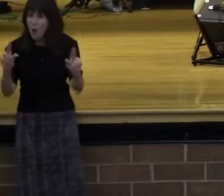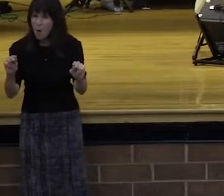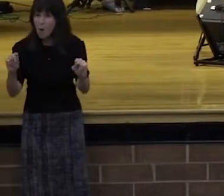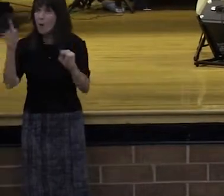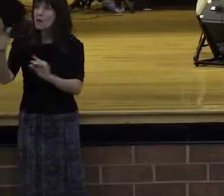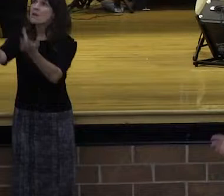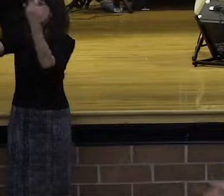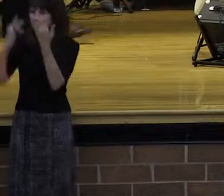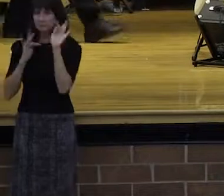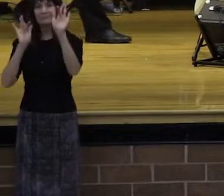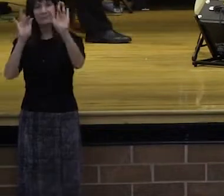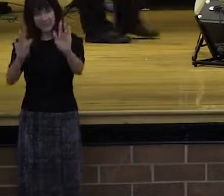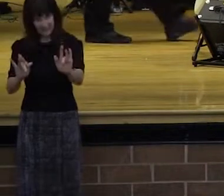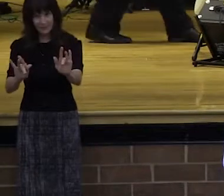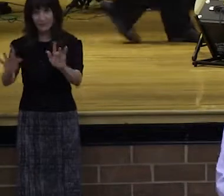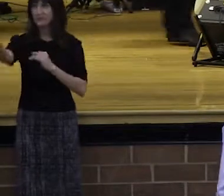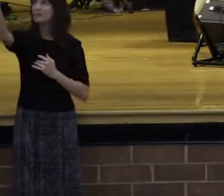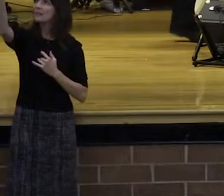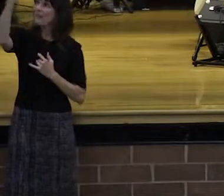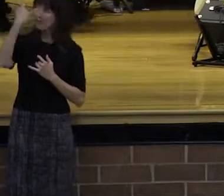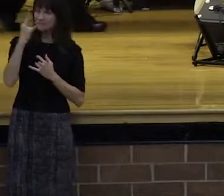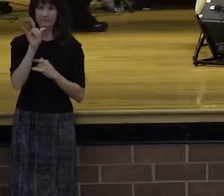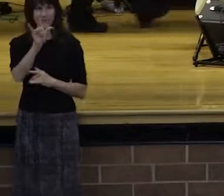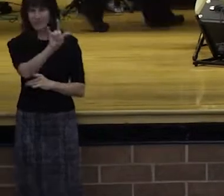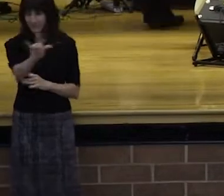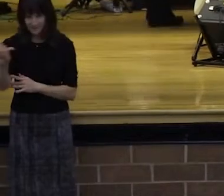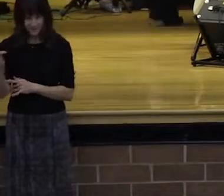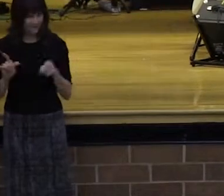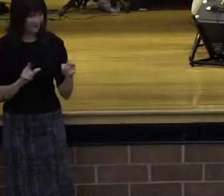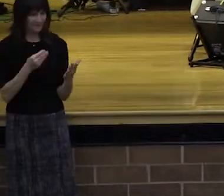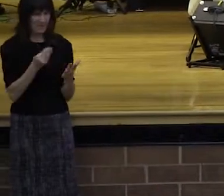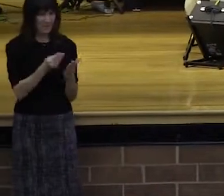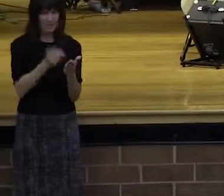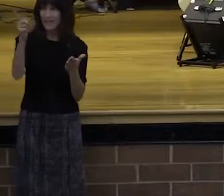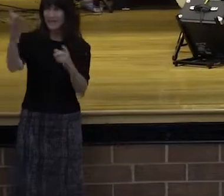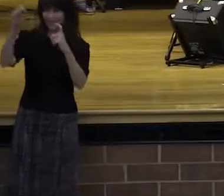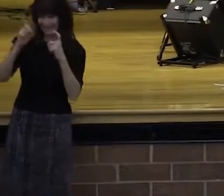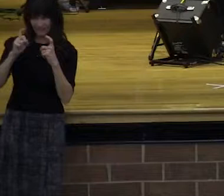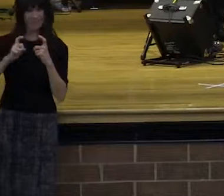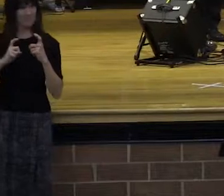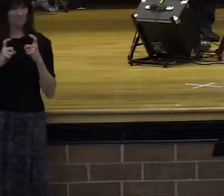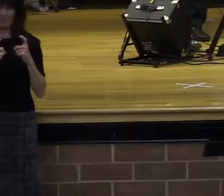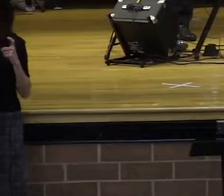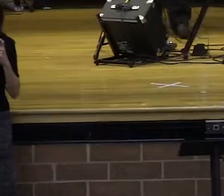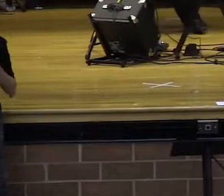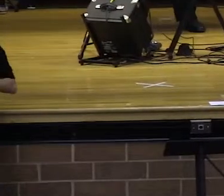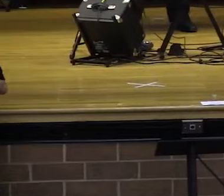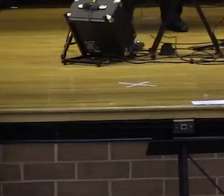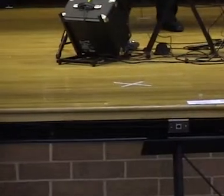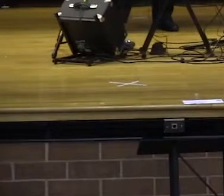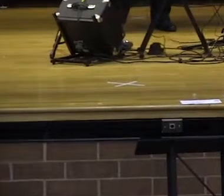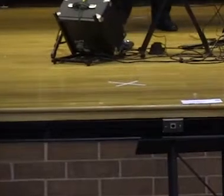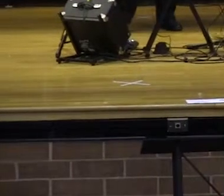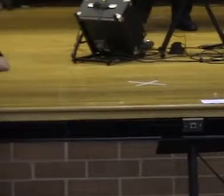receiver. To give and it'll be given unto you as we read last week. Press down, shaking together. Is there a hallelujah in the house? Amen.